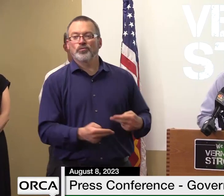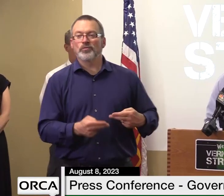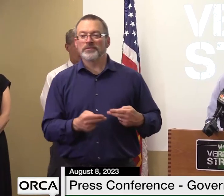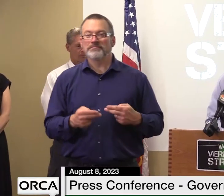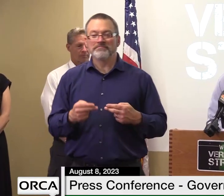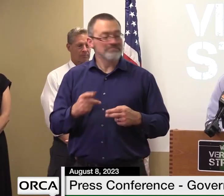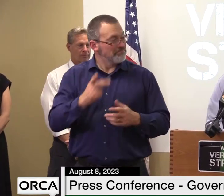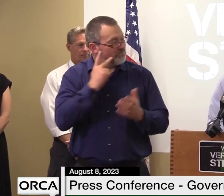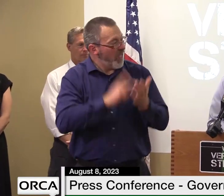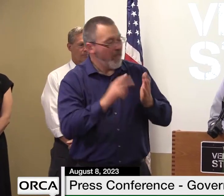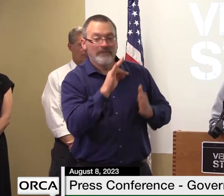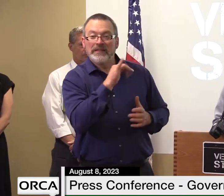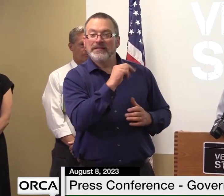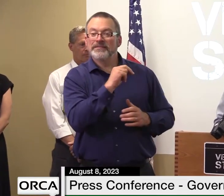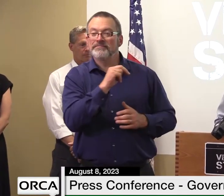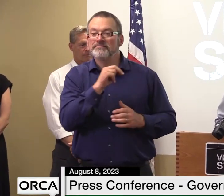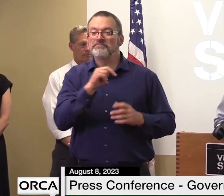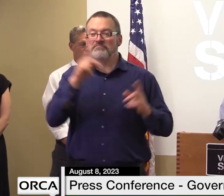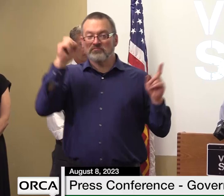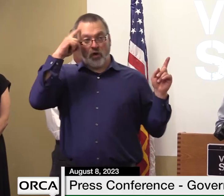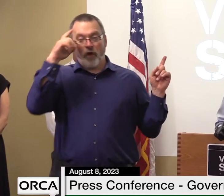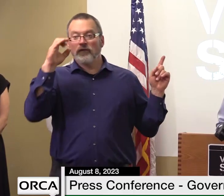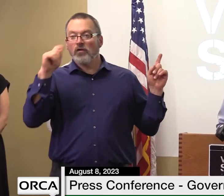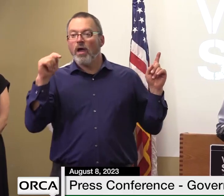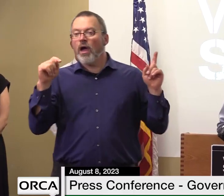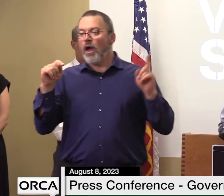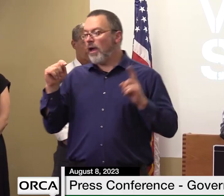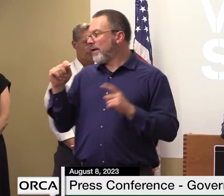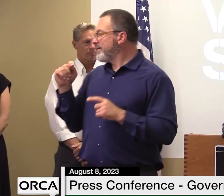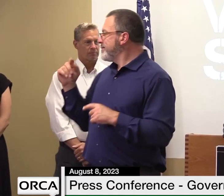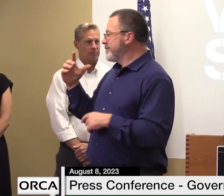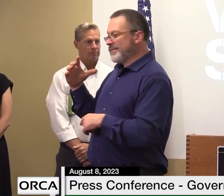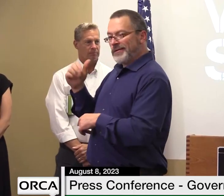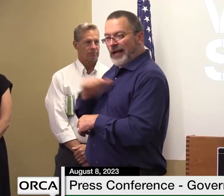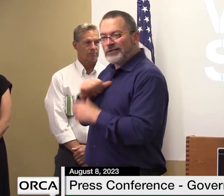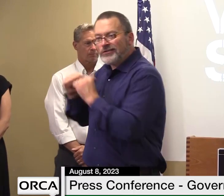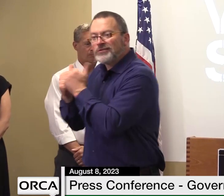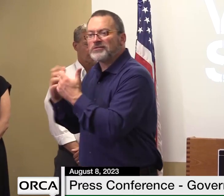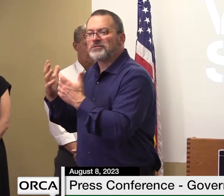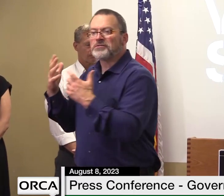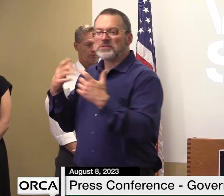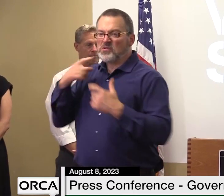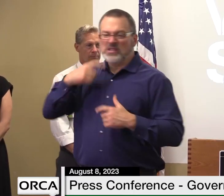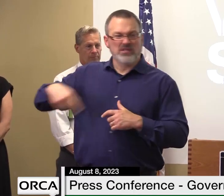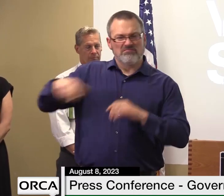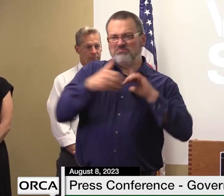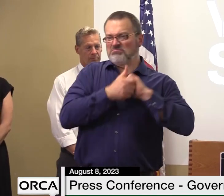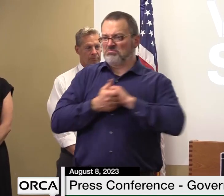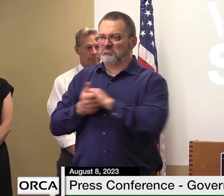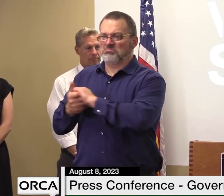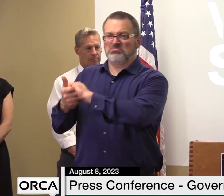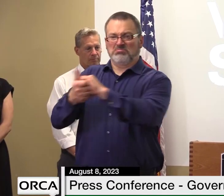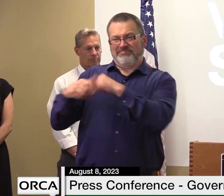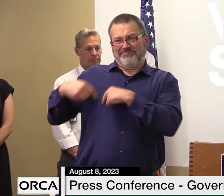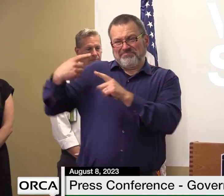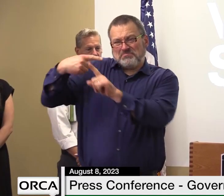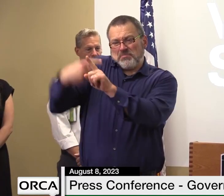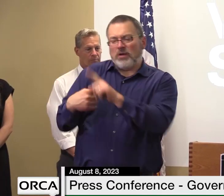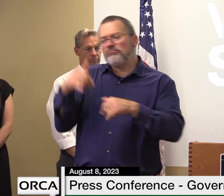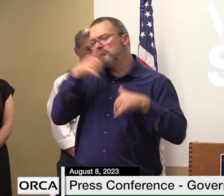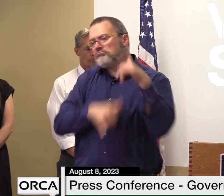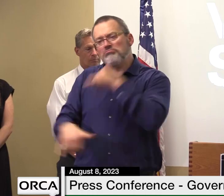uh governor scott and chief engineer gamel for their leadership and partnership throughout the response and recovery um